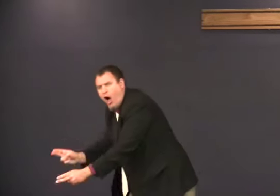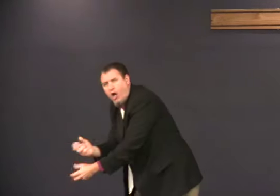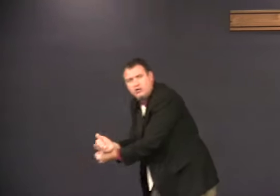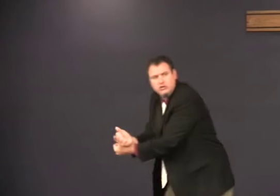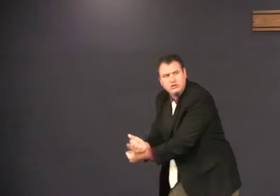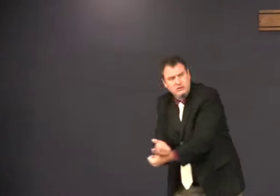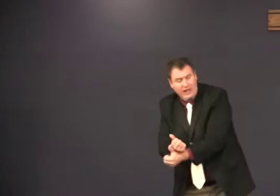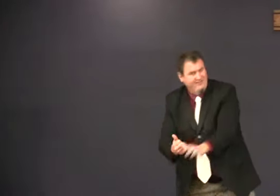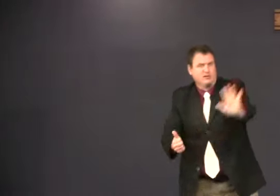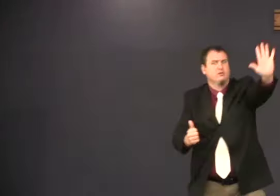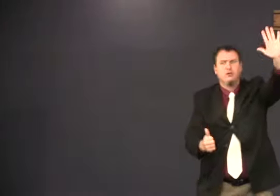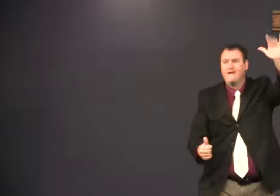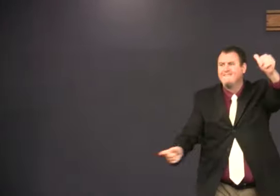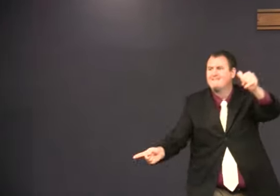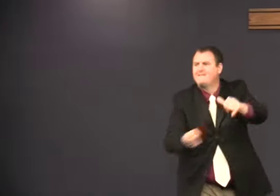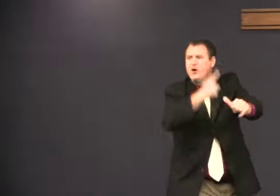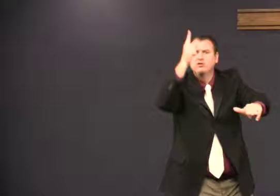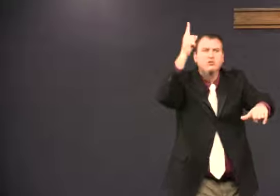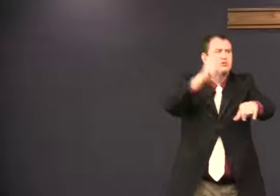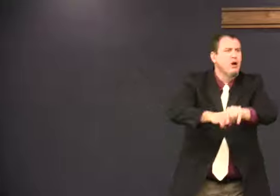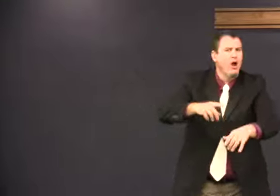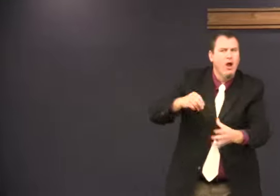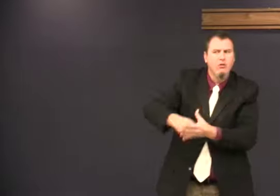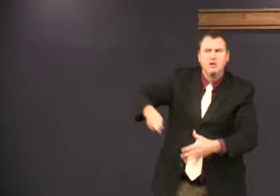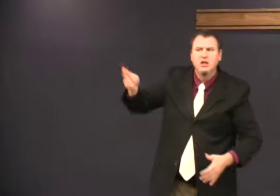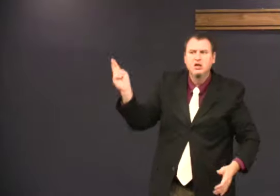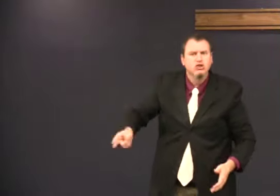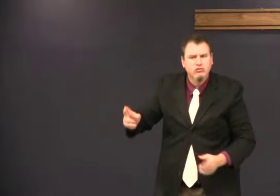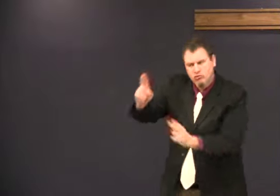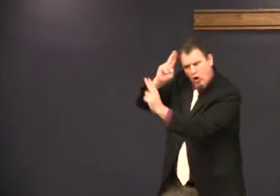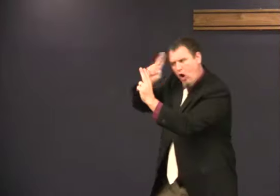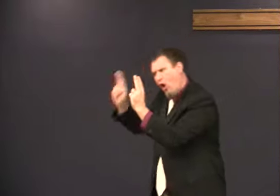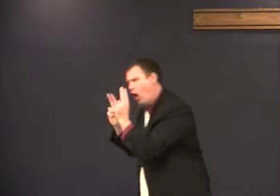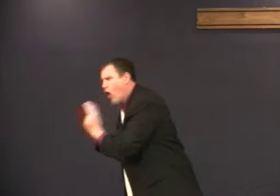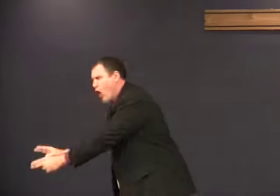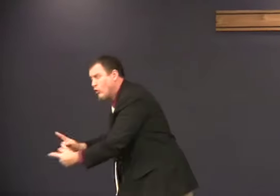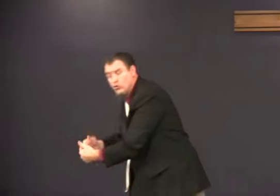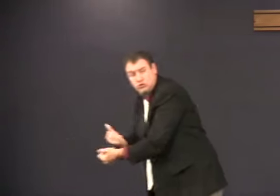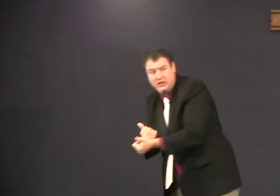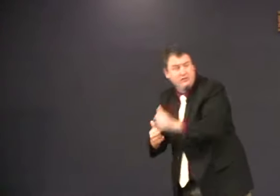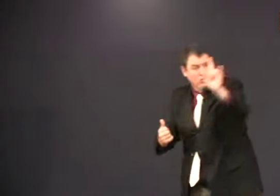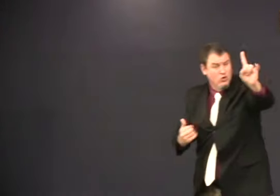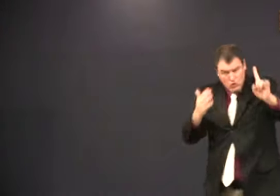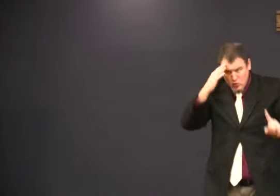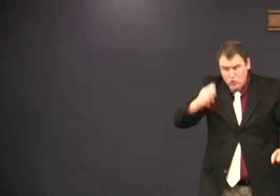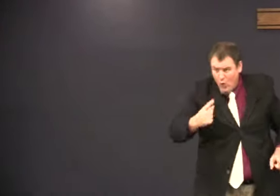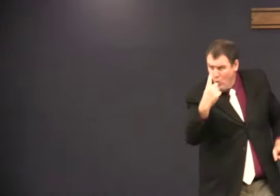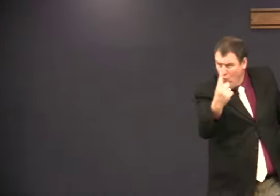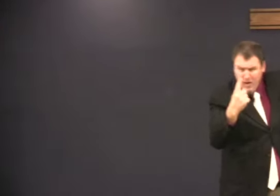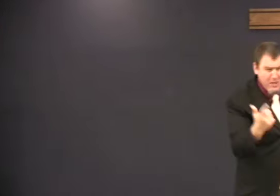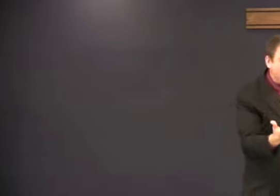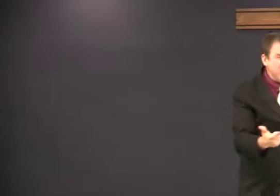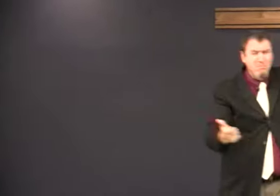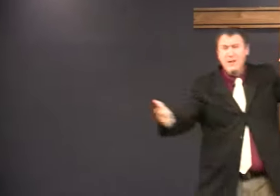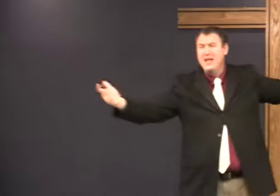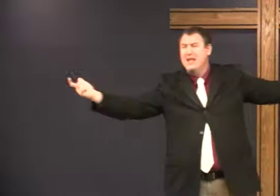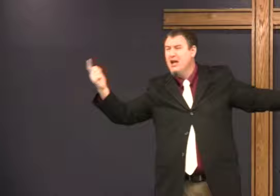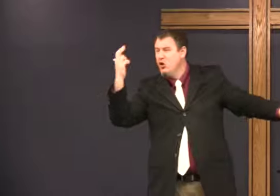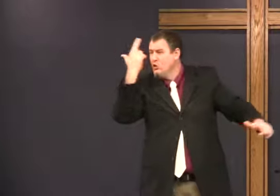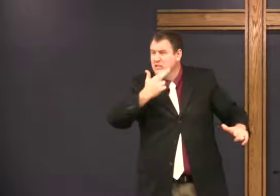opposite. God honors the slaves. For the first time in history, slaves are being honored. That's one of